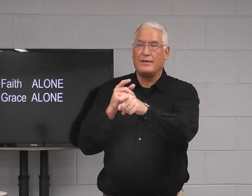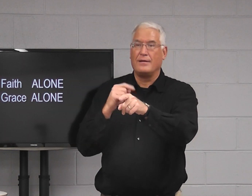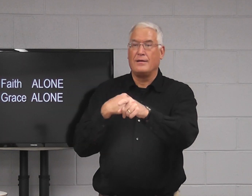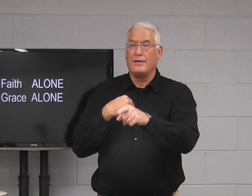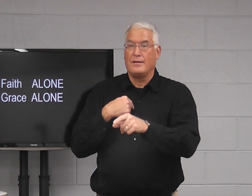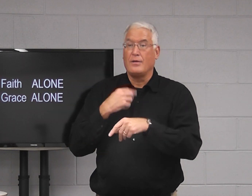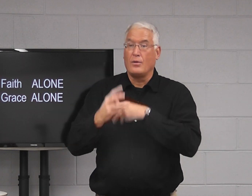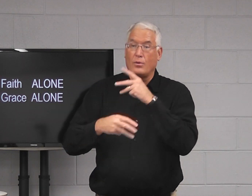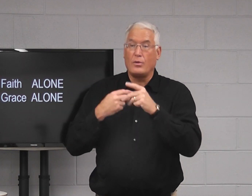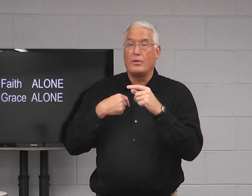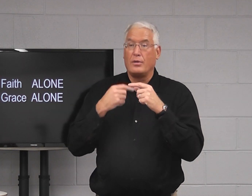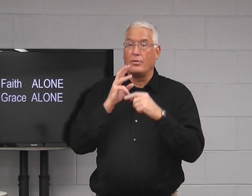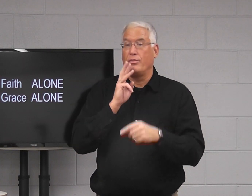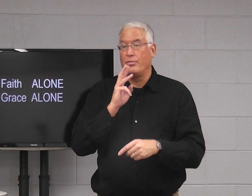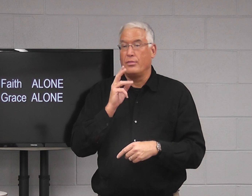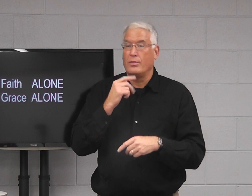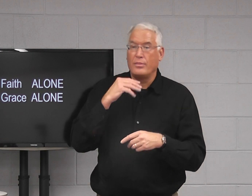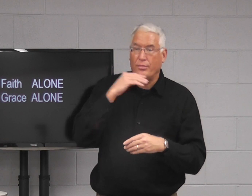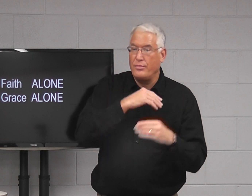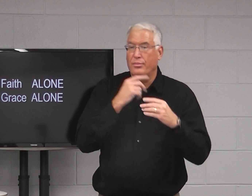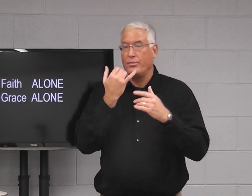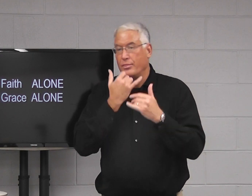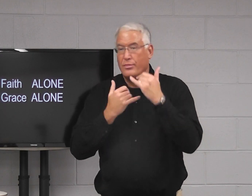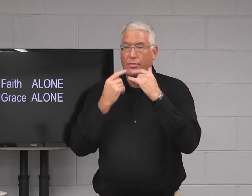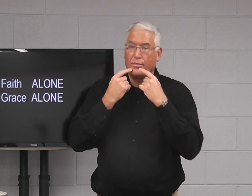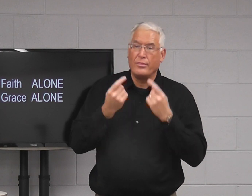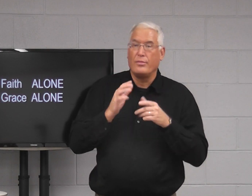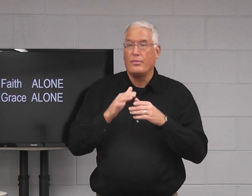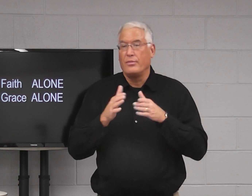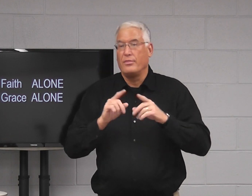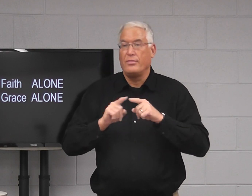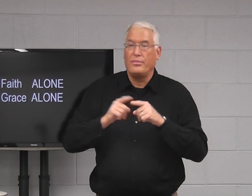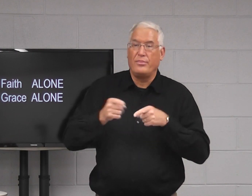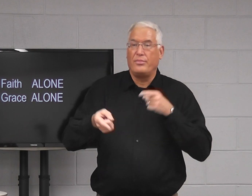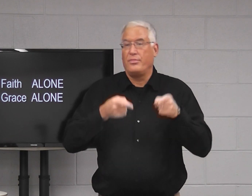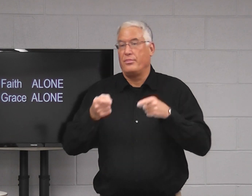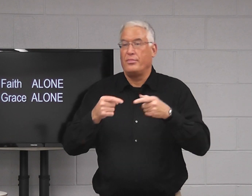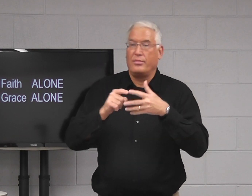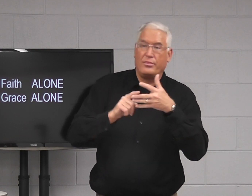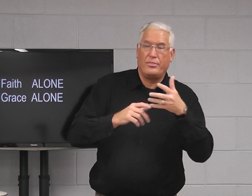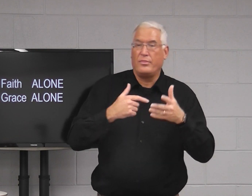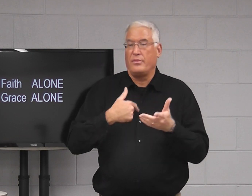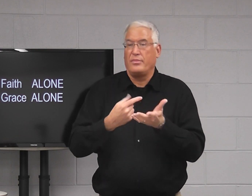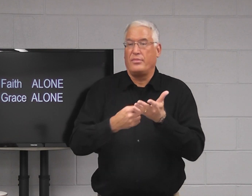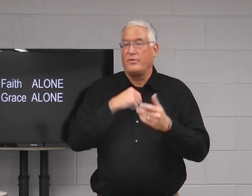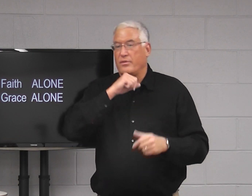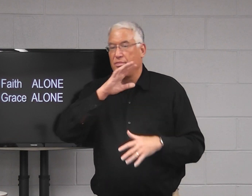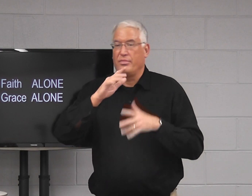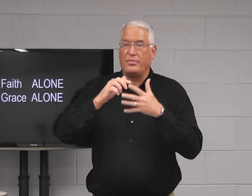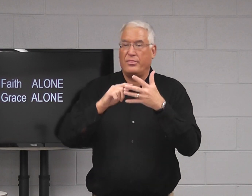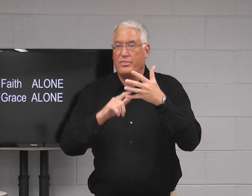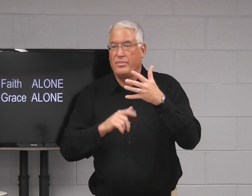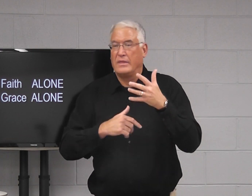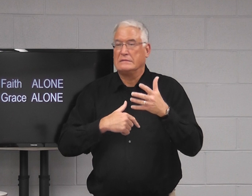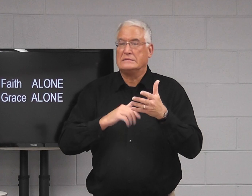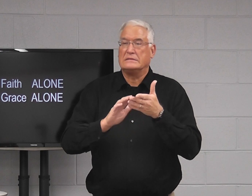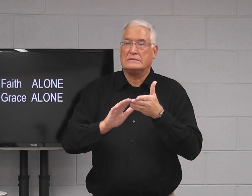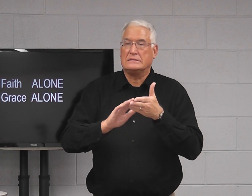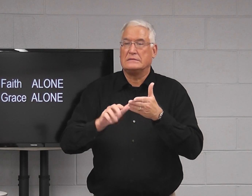If the world speaks wrong, and the ways, you know, all these different things